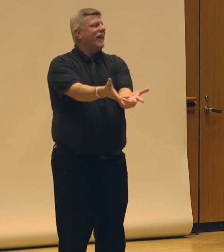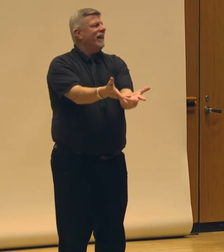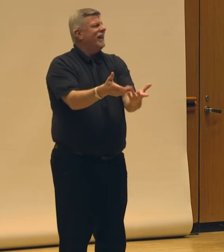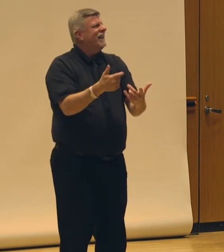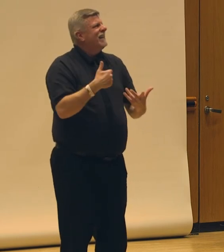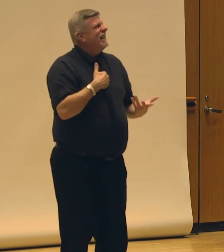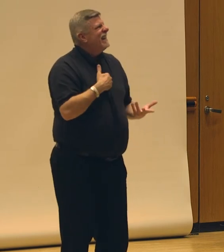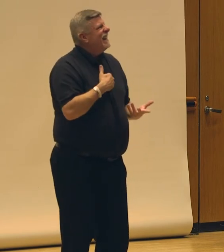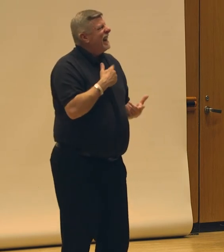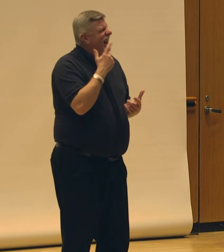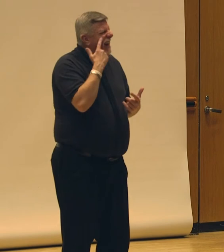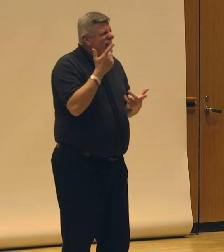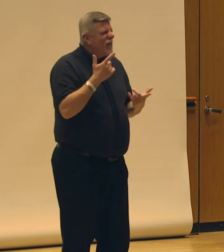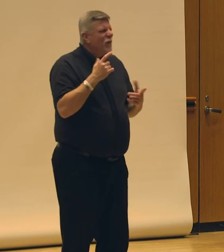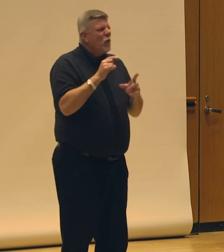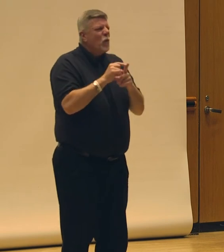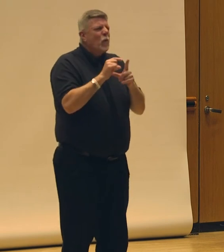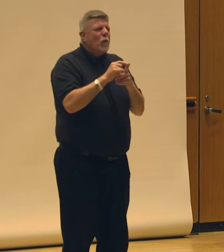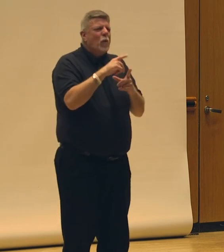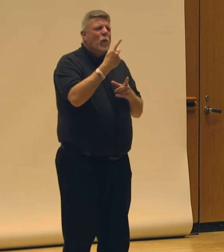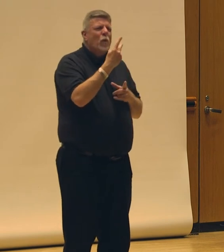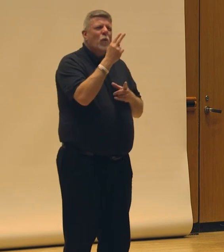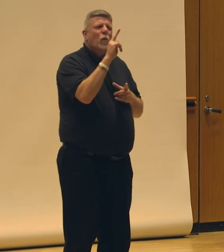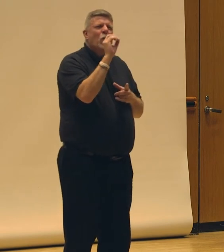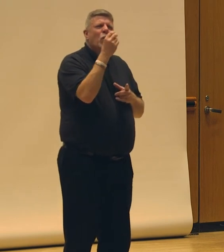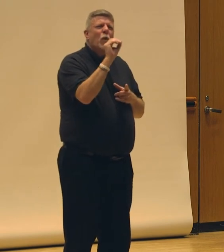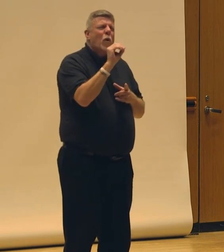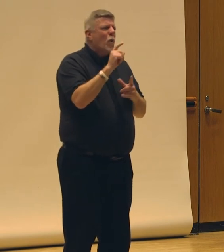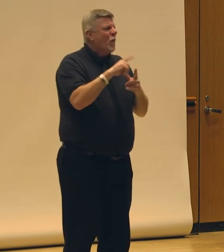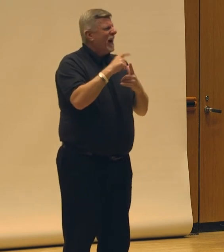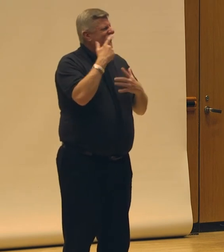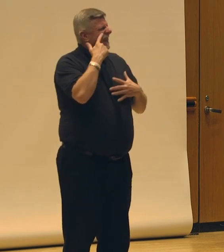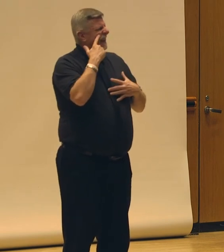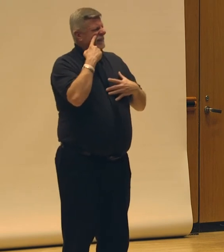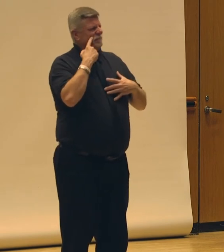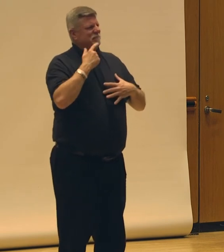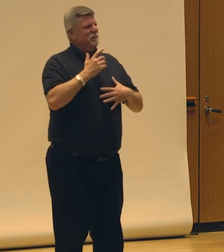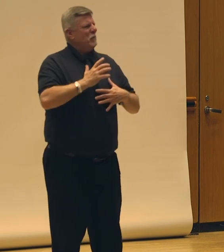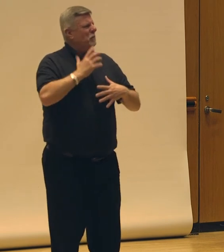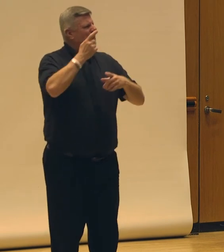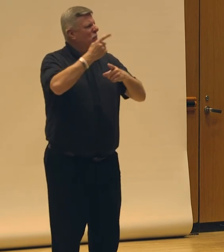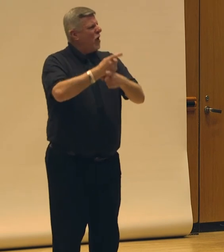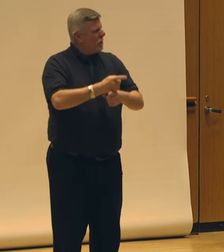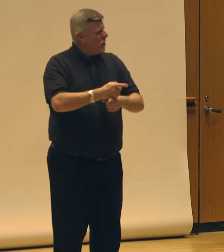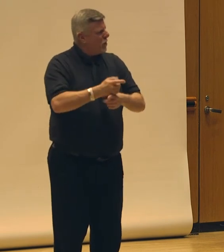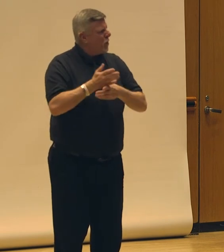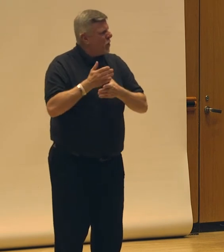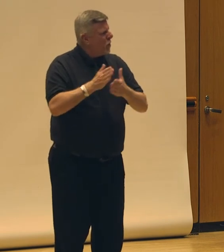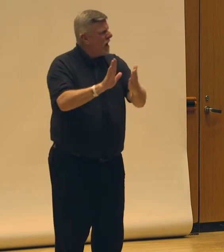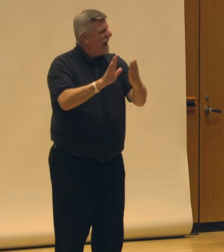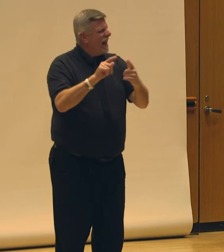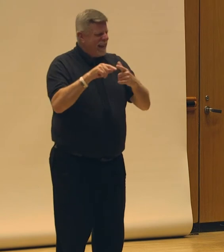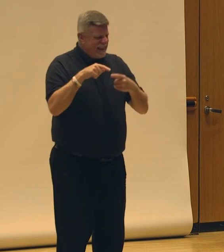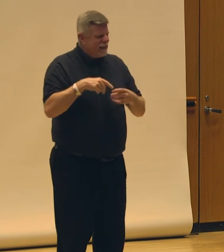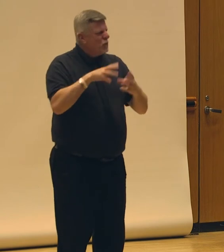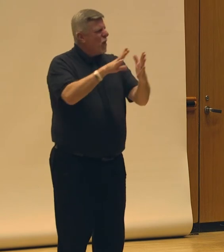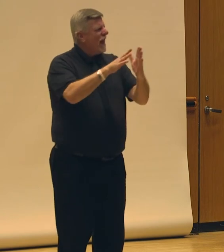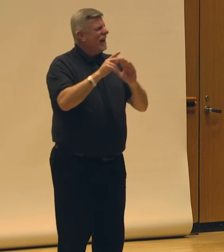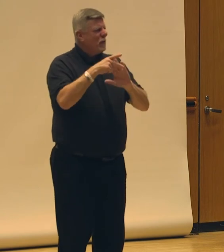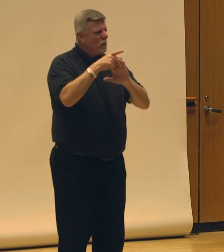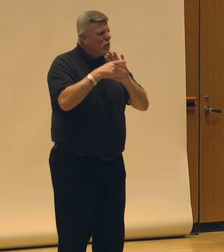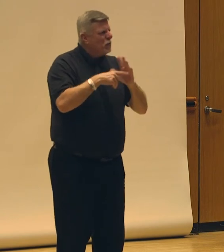use the word pono in Hawaiian, like, I'm being proper in these protocols and in these ways as I investigate.